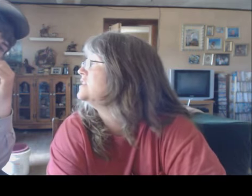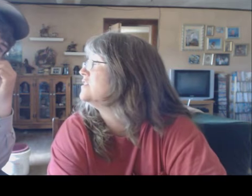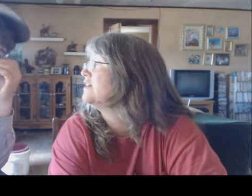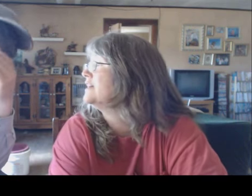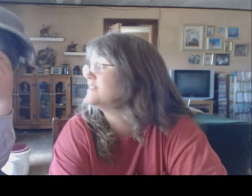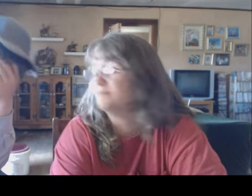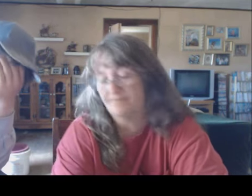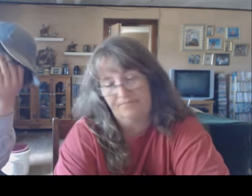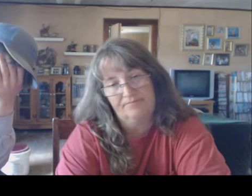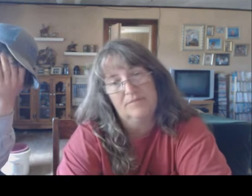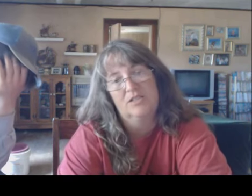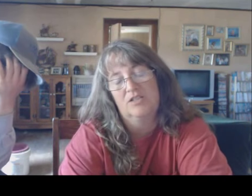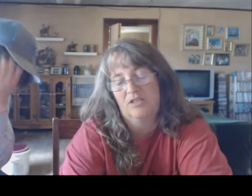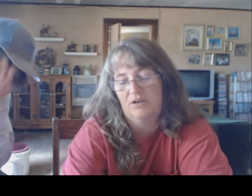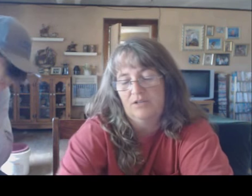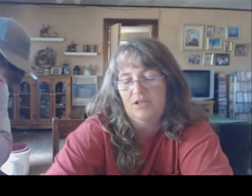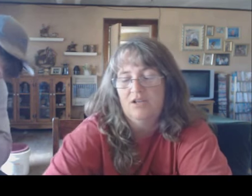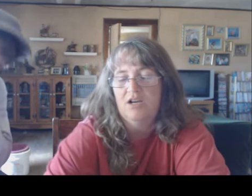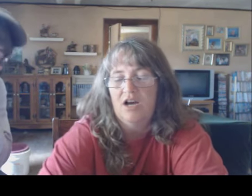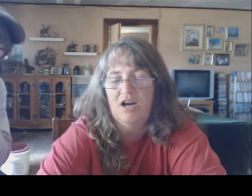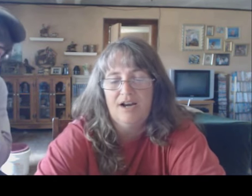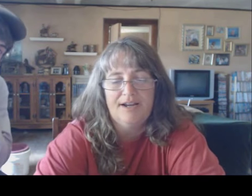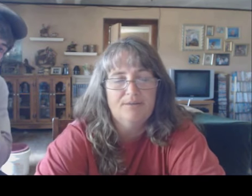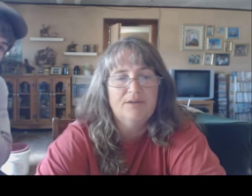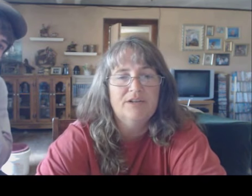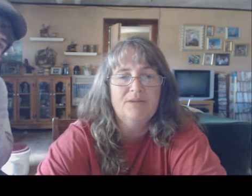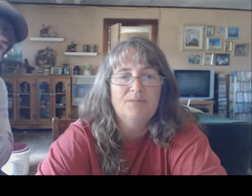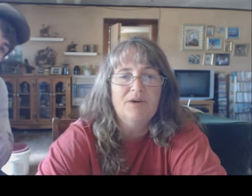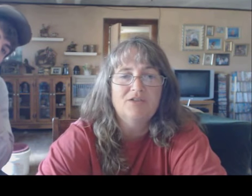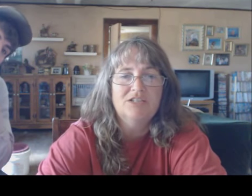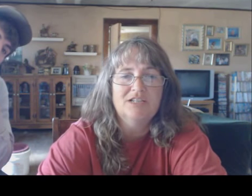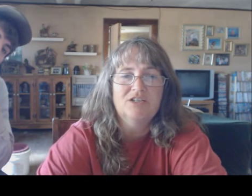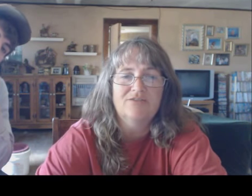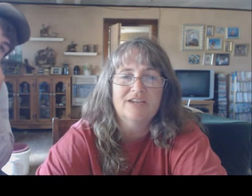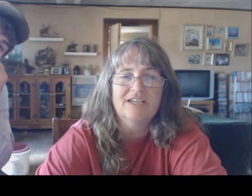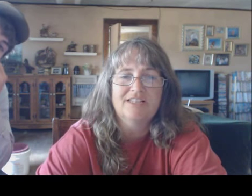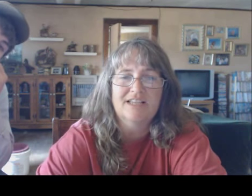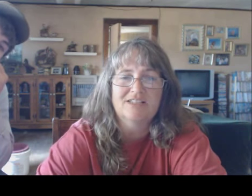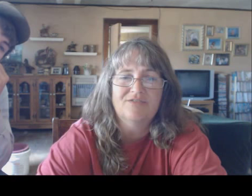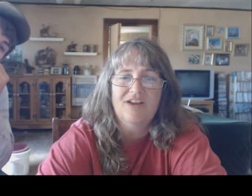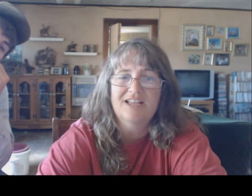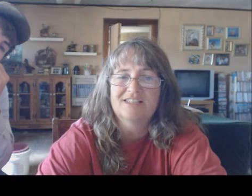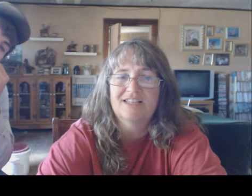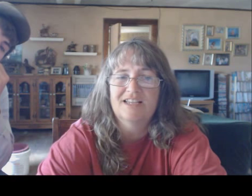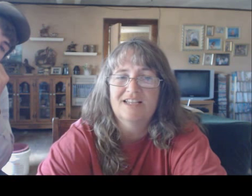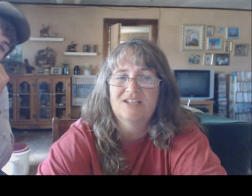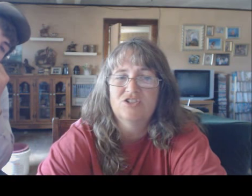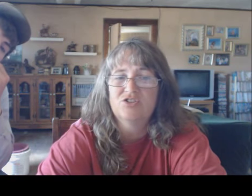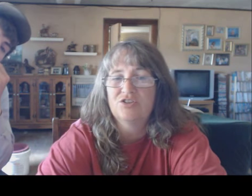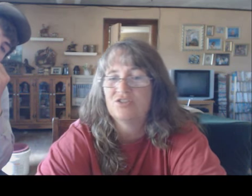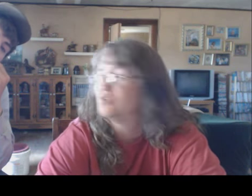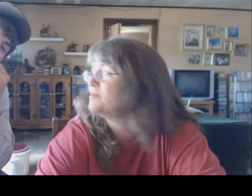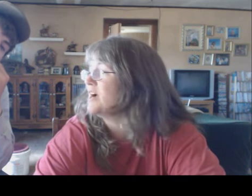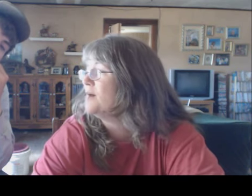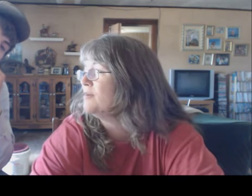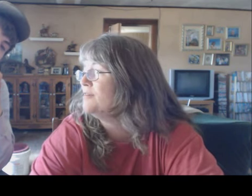feed correct so all right we will keep you posted don't forget sassafras and chupacabra